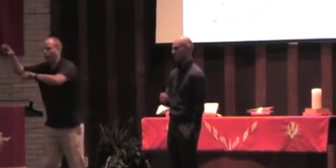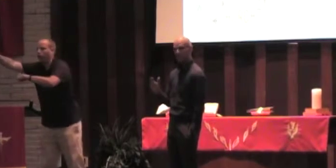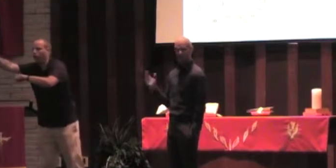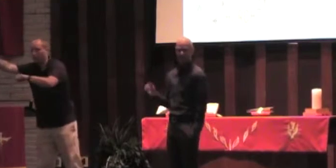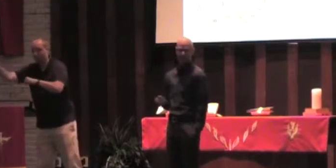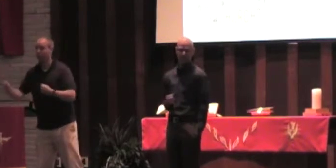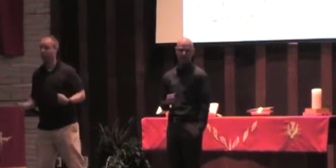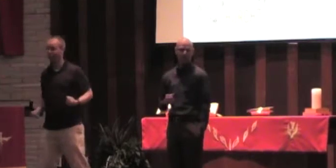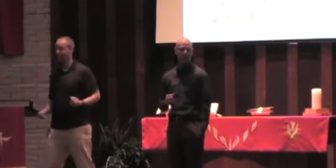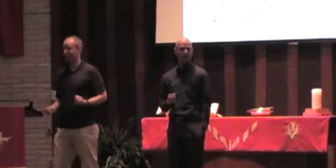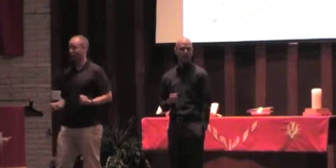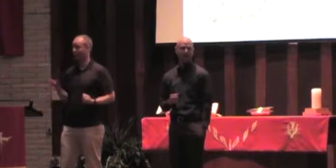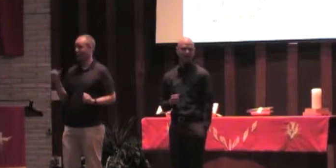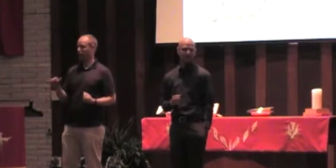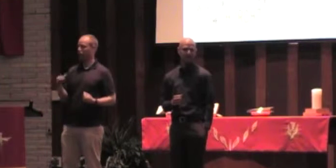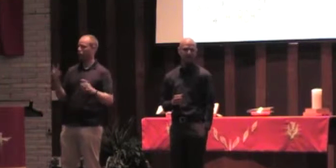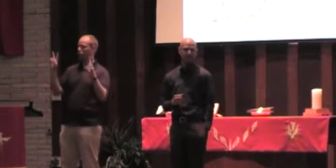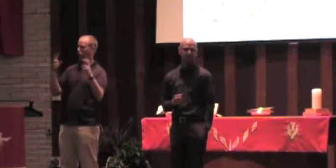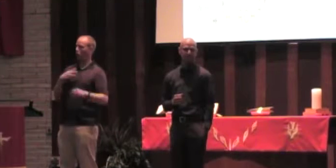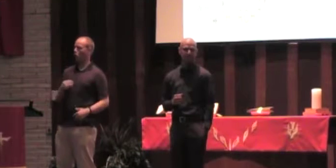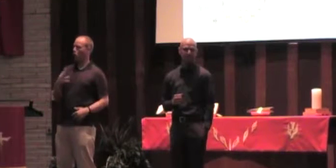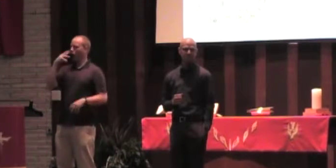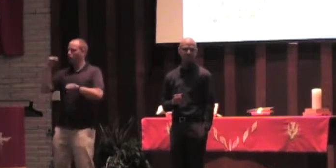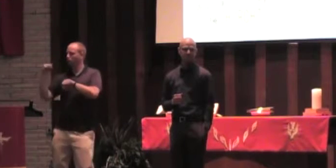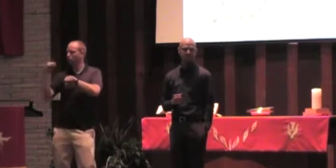And that's where we get the term white flight.